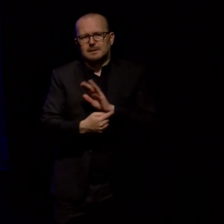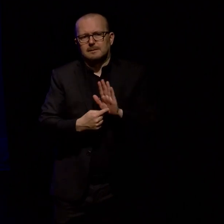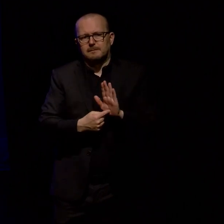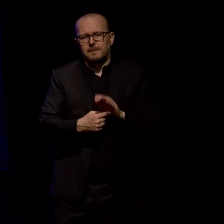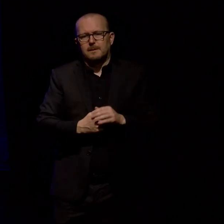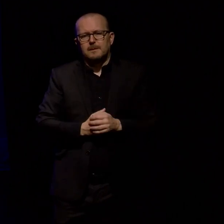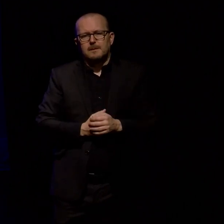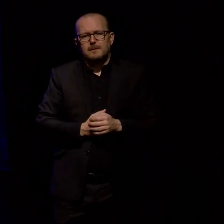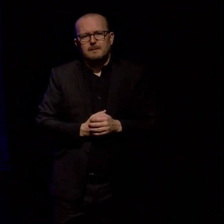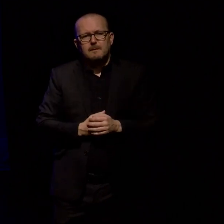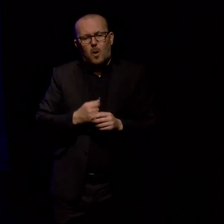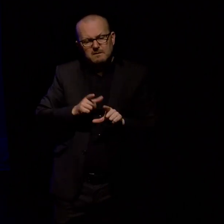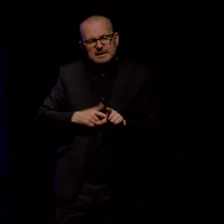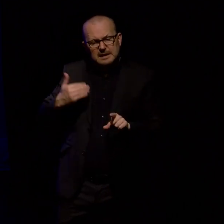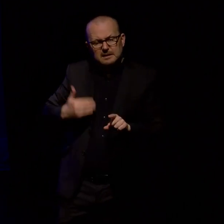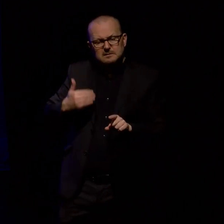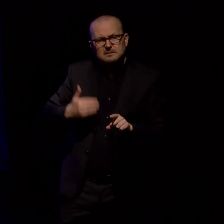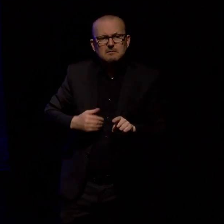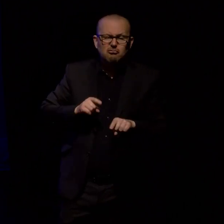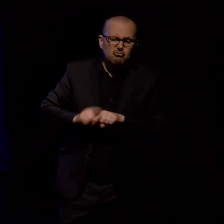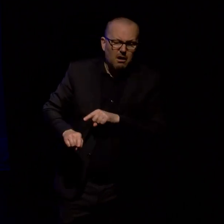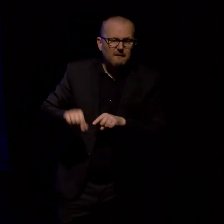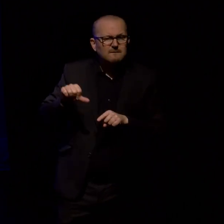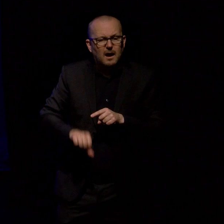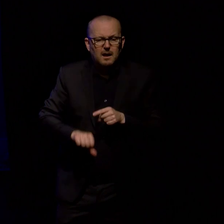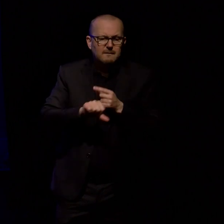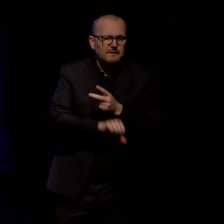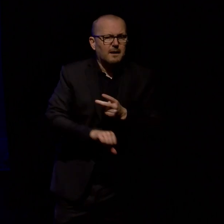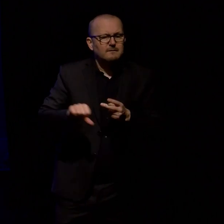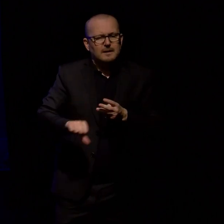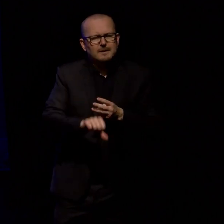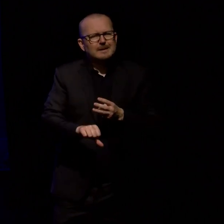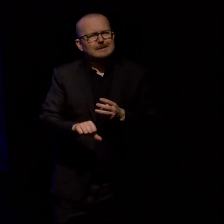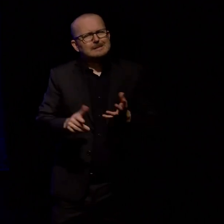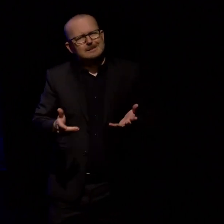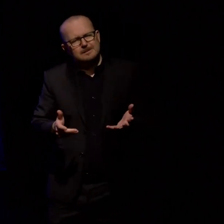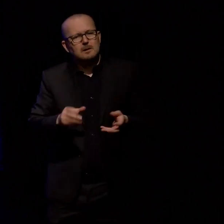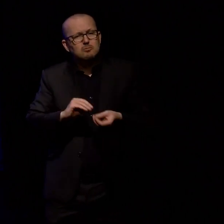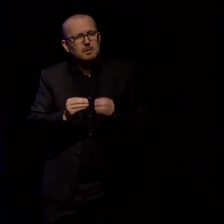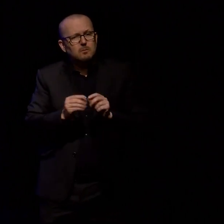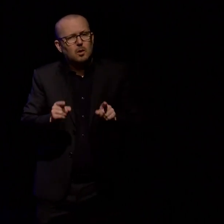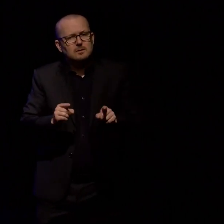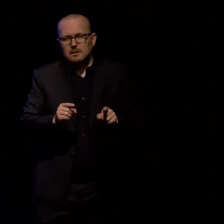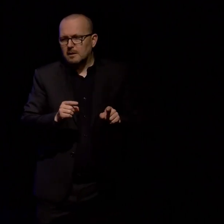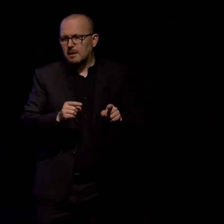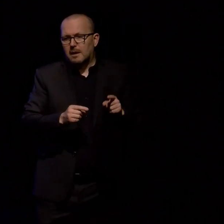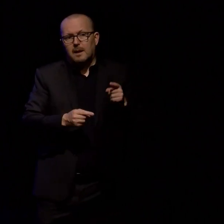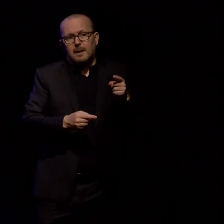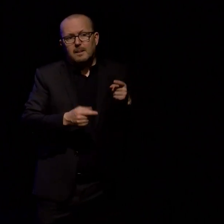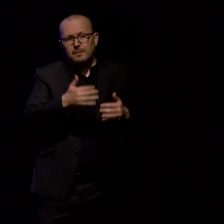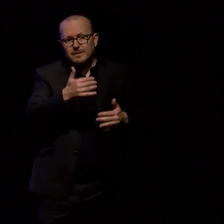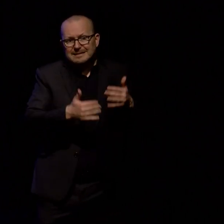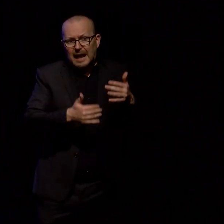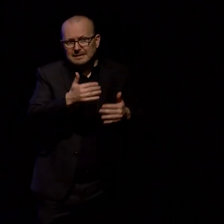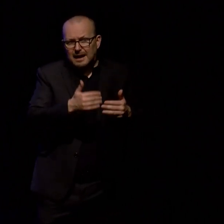but none, again none were quite right. Part of the problem is the lack of the detail in the data. I'm going to get into the